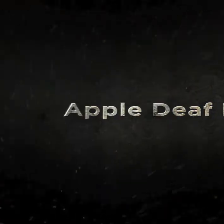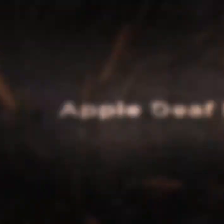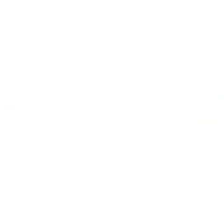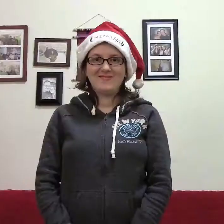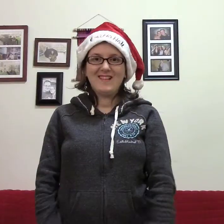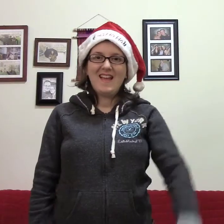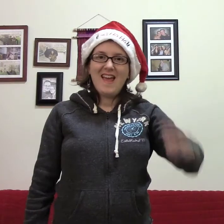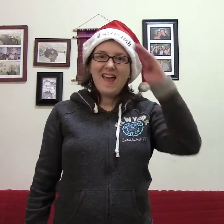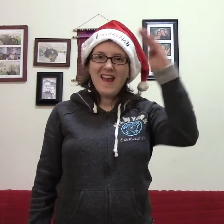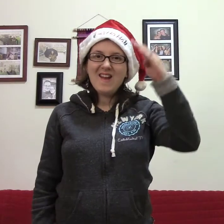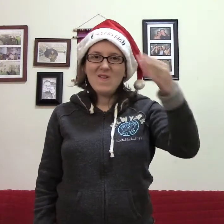Just do.